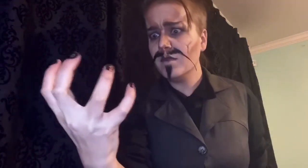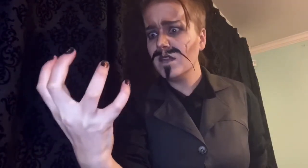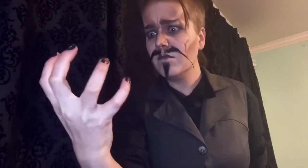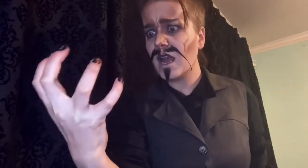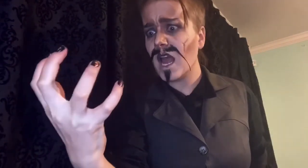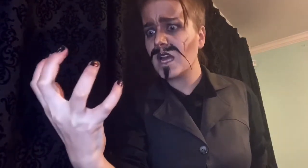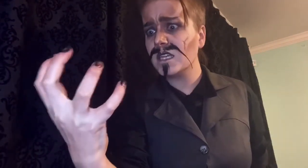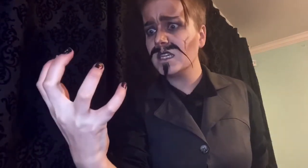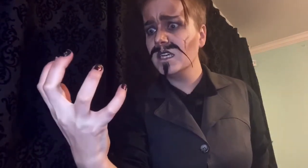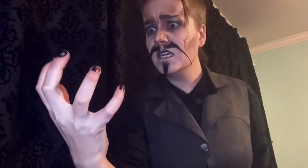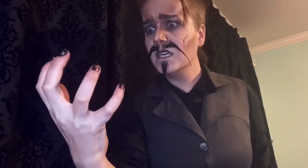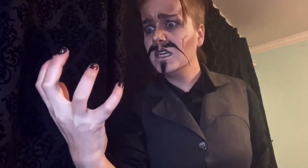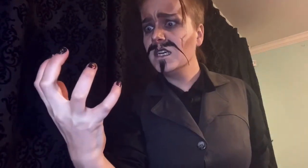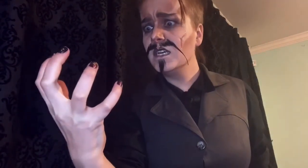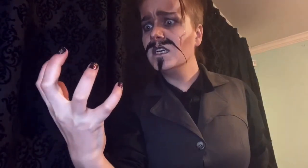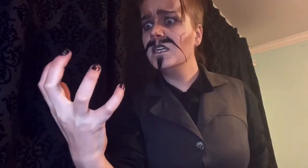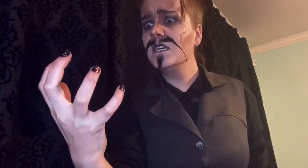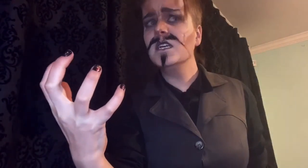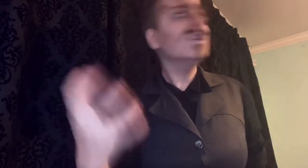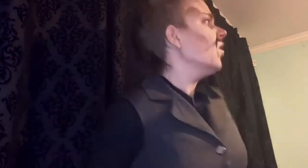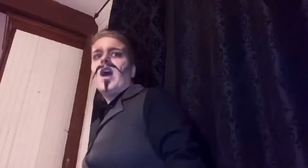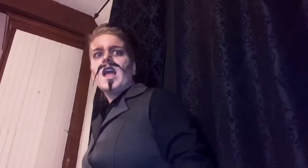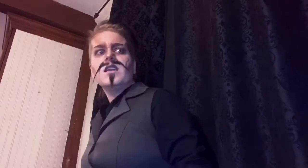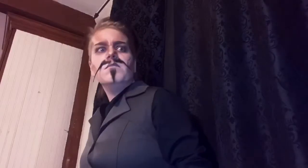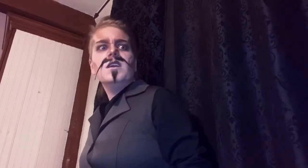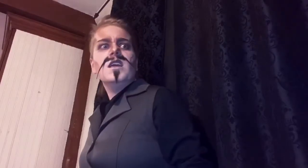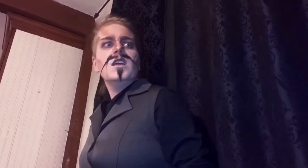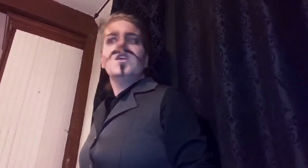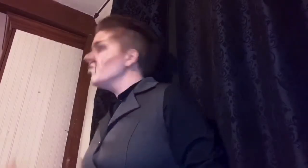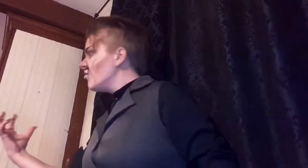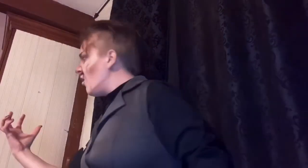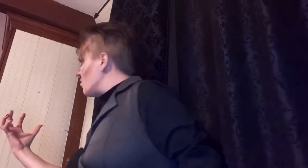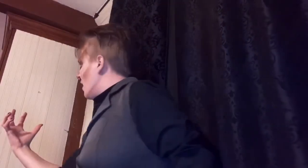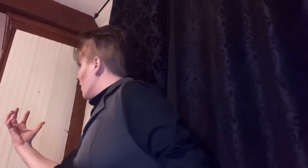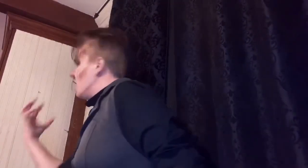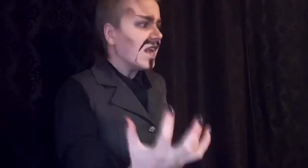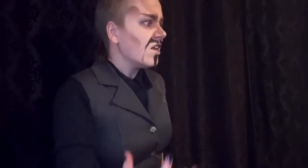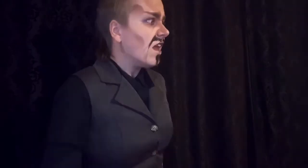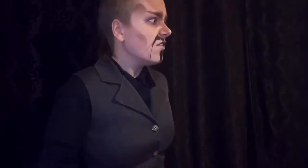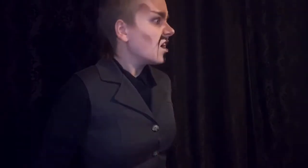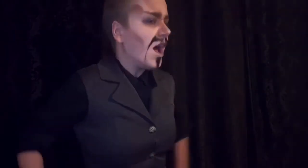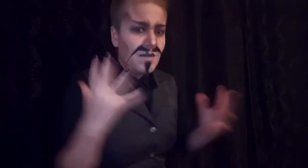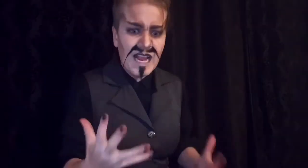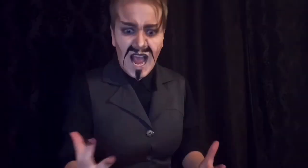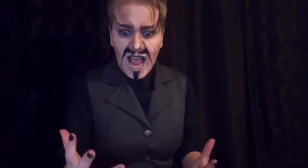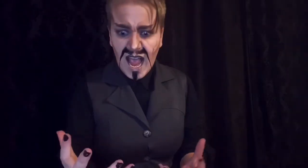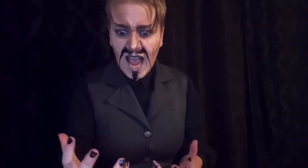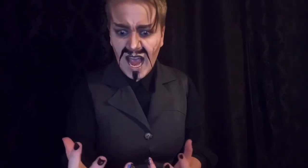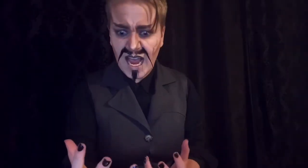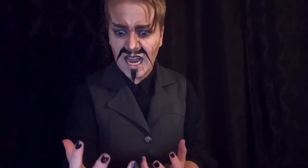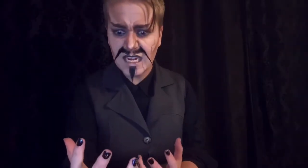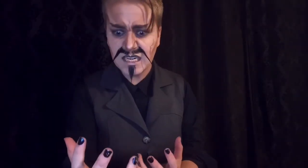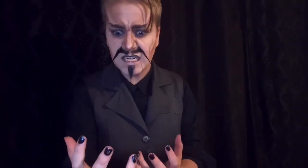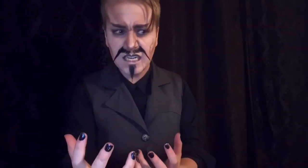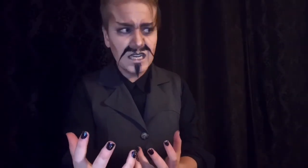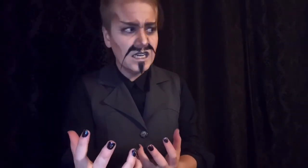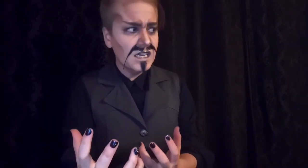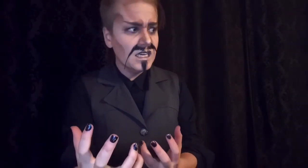beneath my hand There, there, dear, don't fret No, I had him, his throat was there and he'll never come again Easy, la, hush, la,